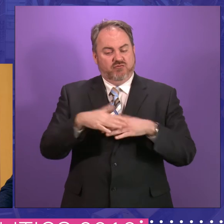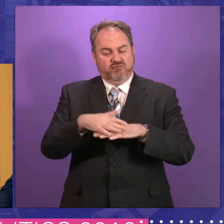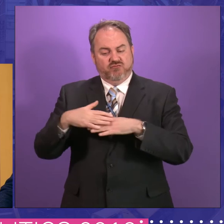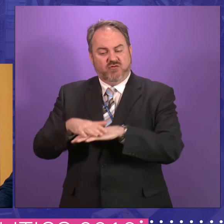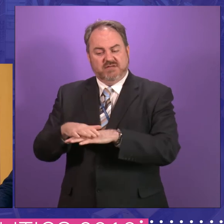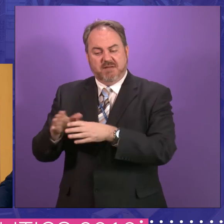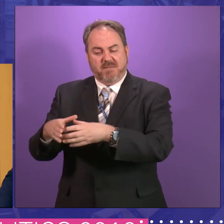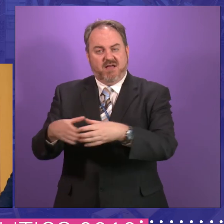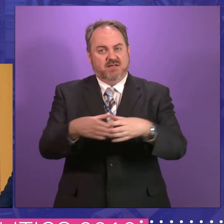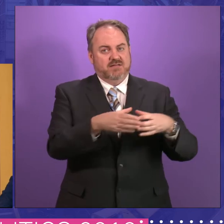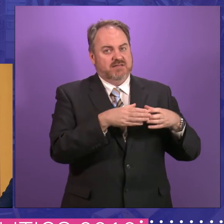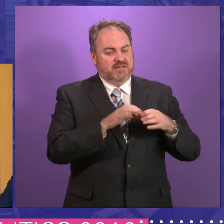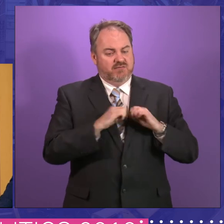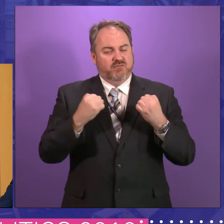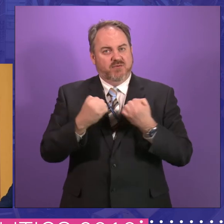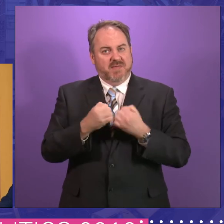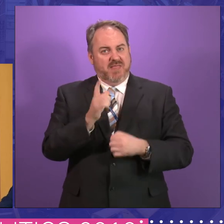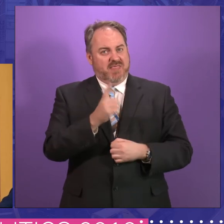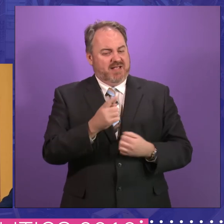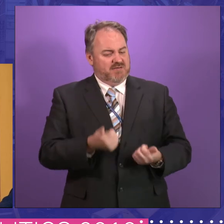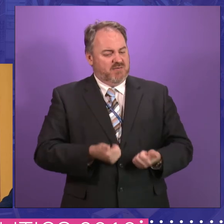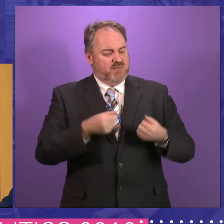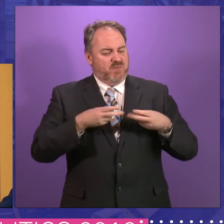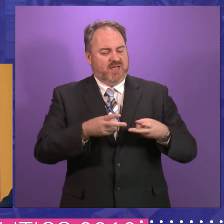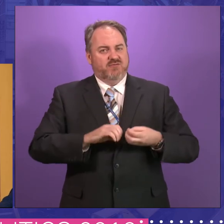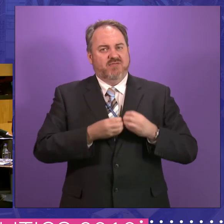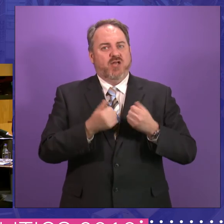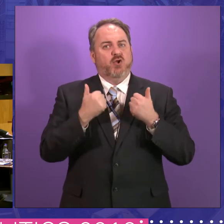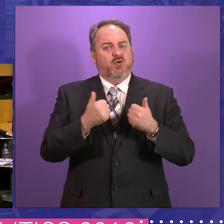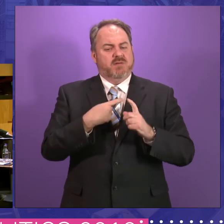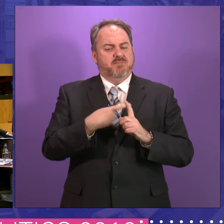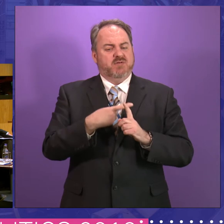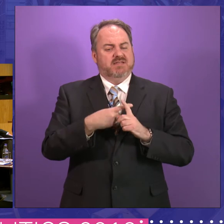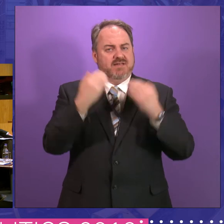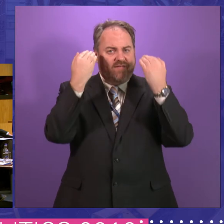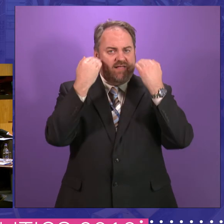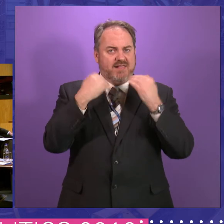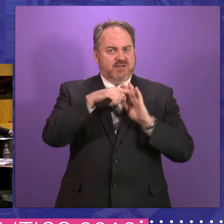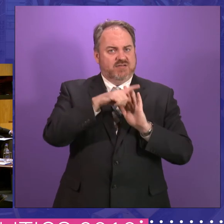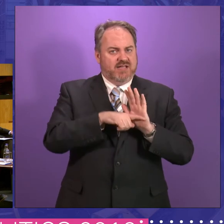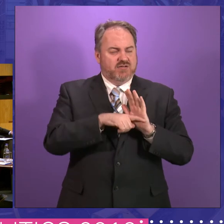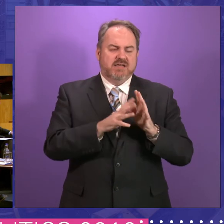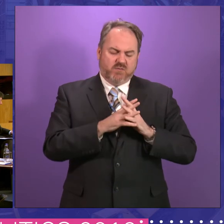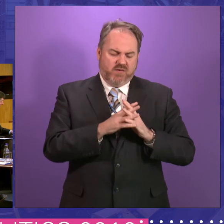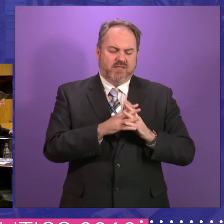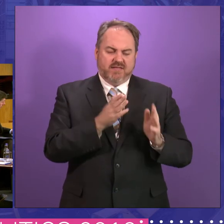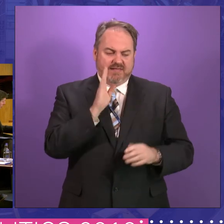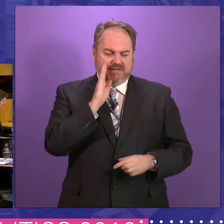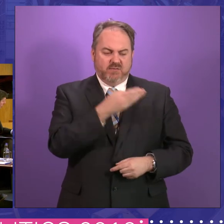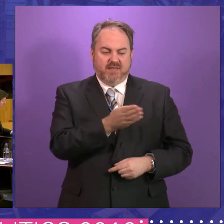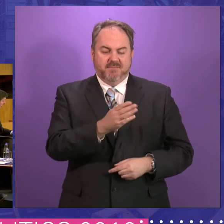well be the genesis of some much needed legislation. So I think they do have a role, uh, to play. And, uh,